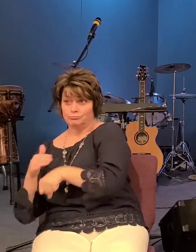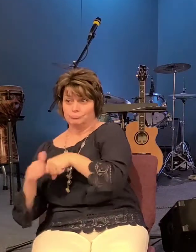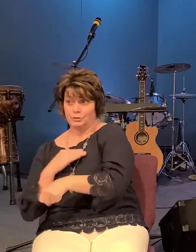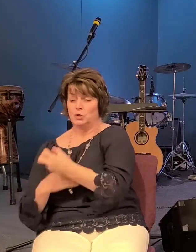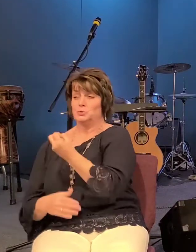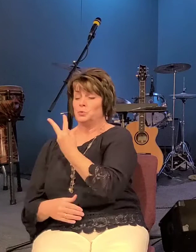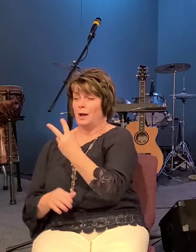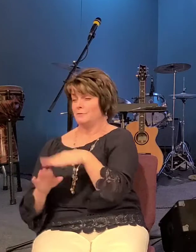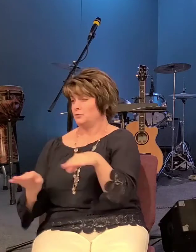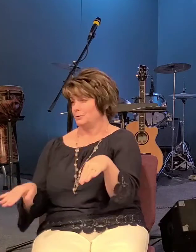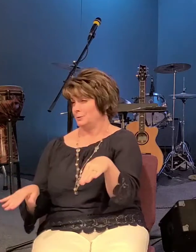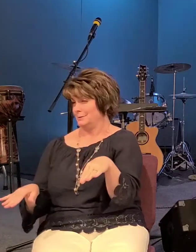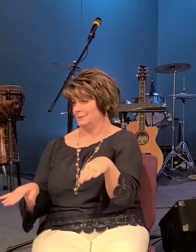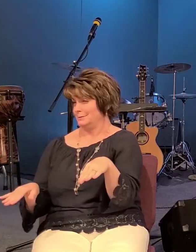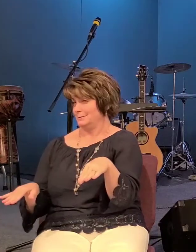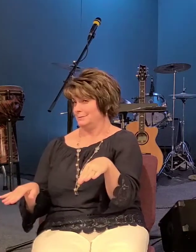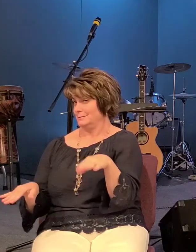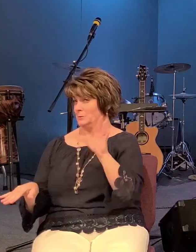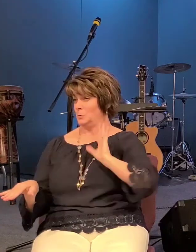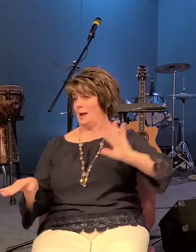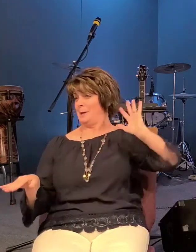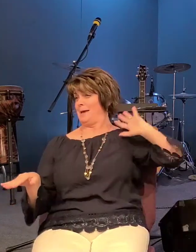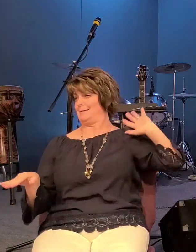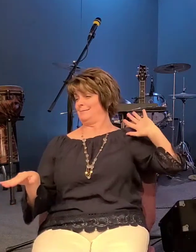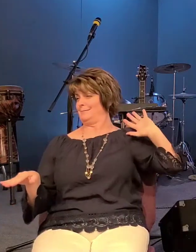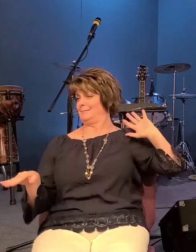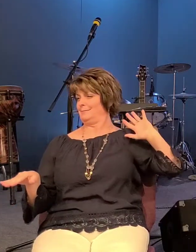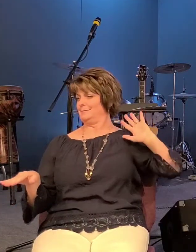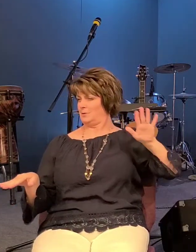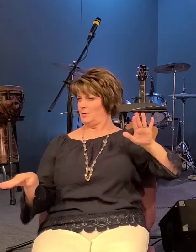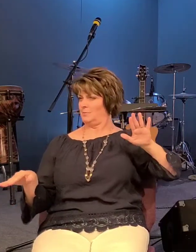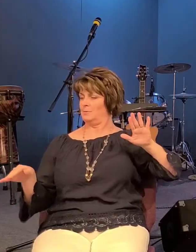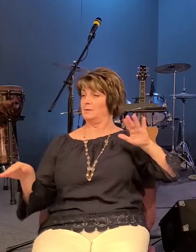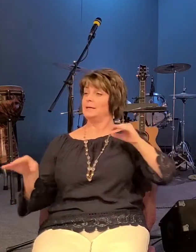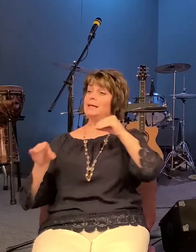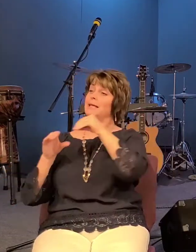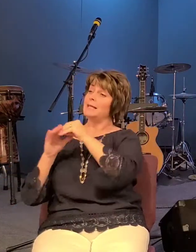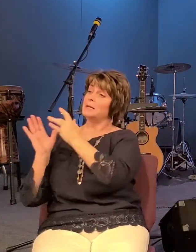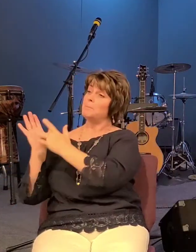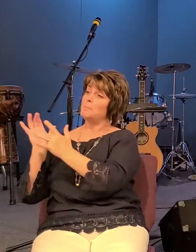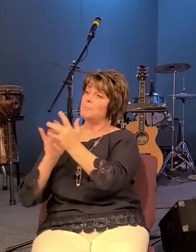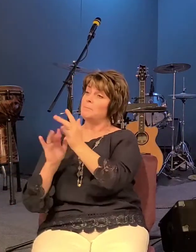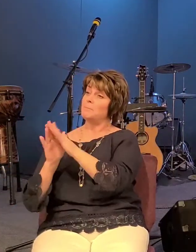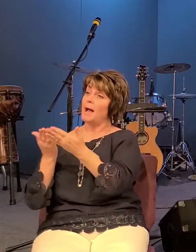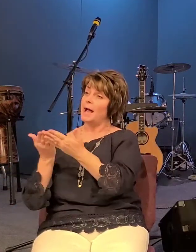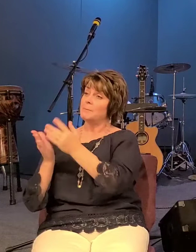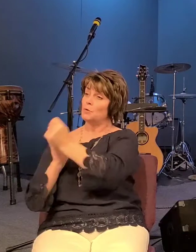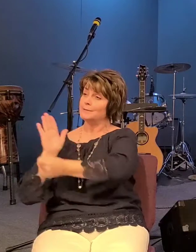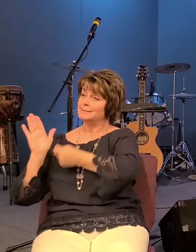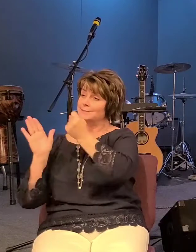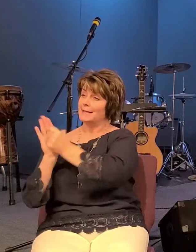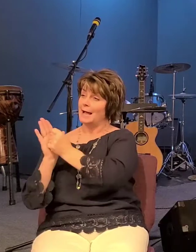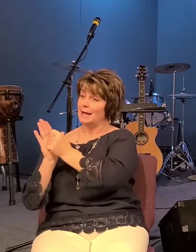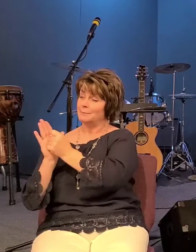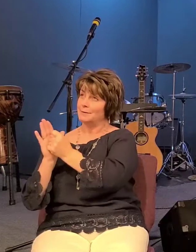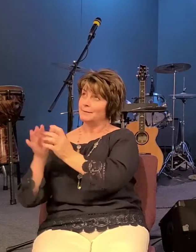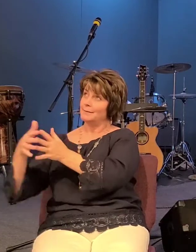so just imagine how big this crowd must have been